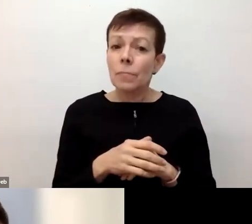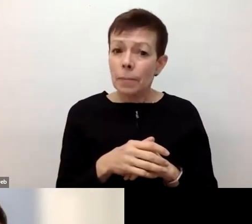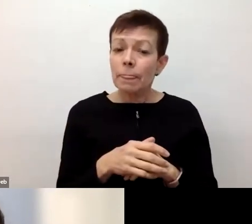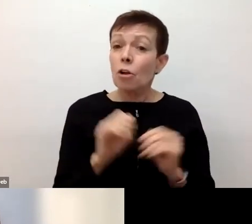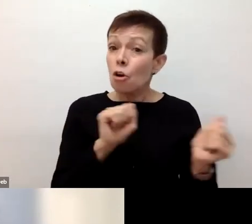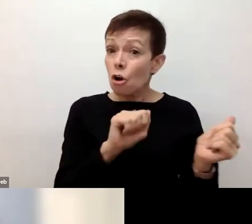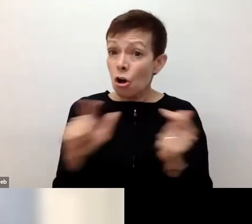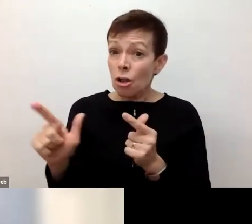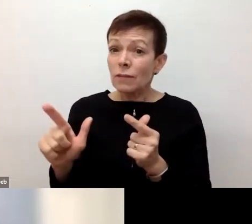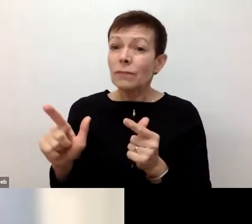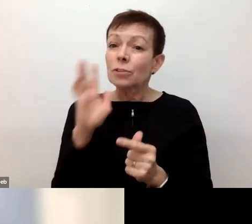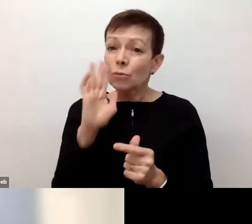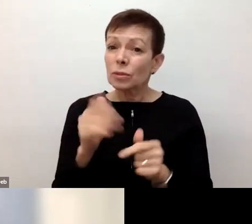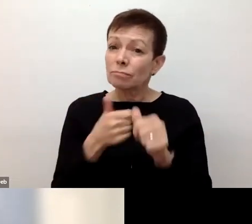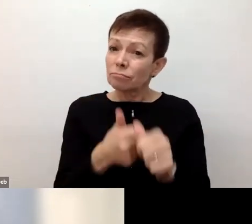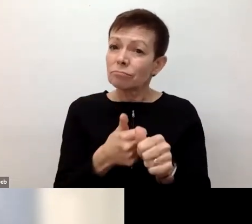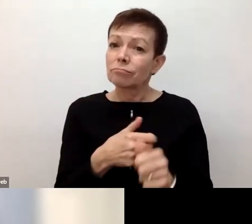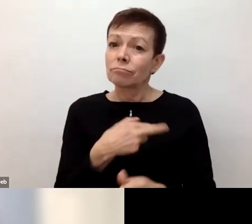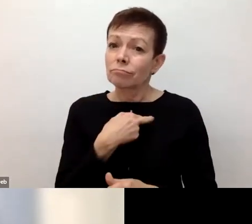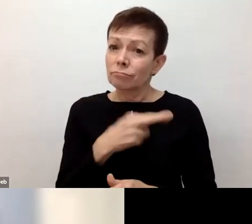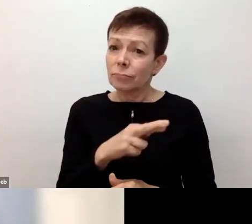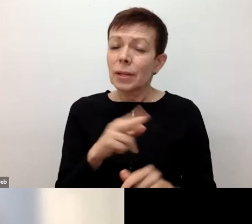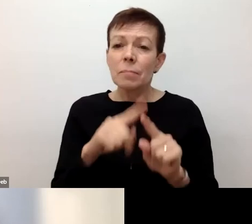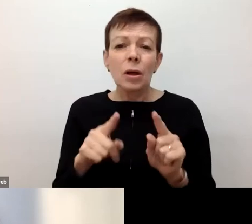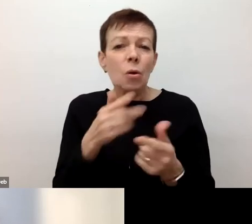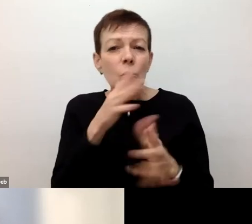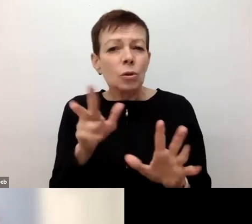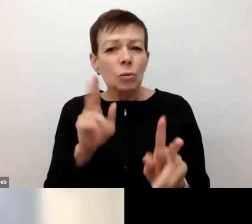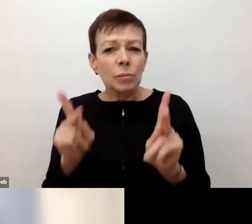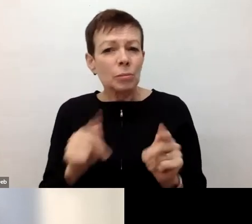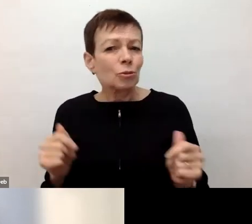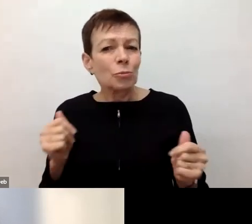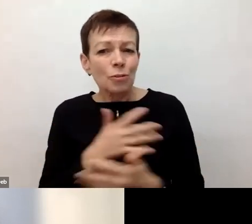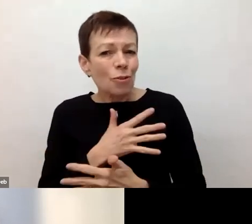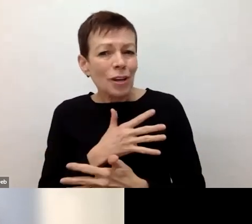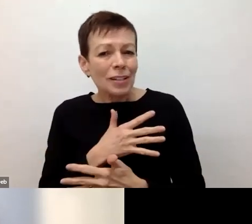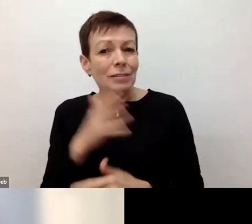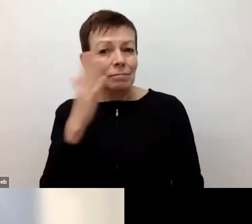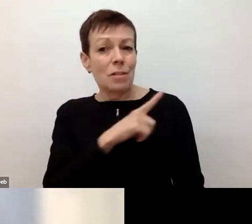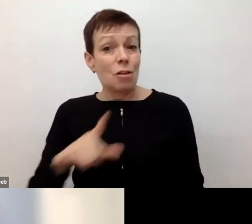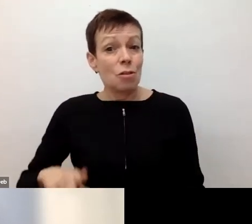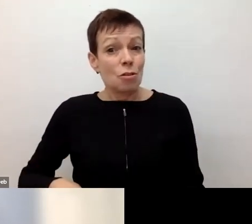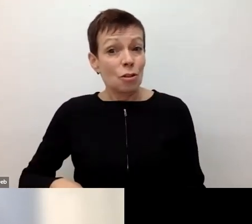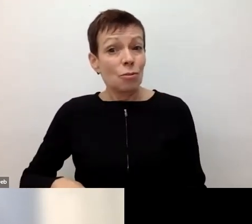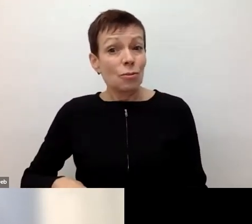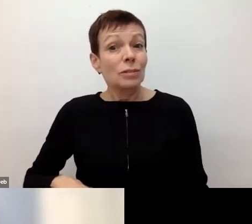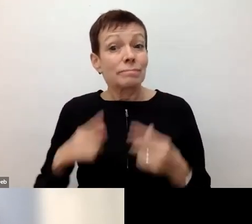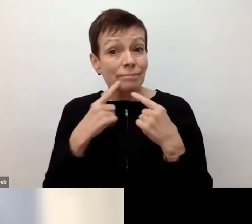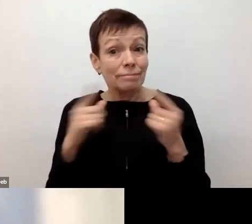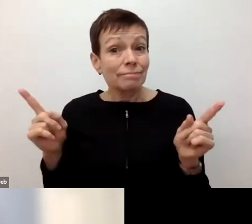fig tree and no one will make them afraid. But the Lord Almighty has spoken. It's not an option for the faith communities.